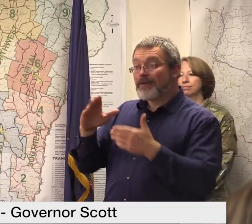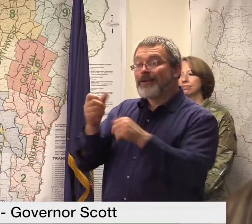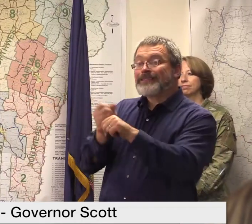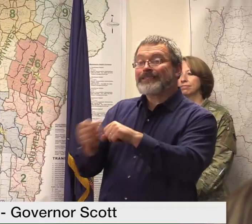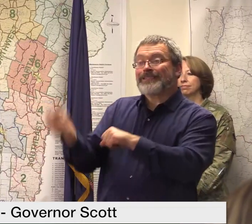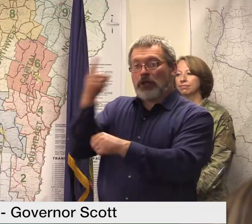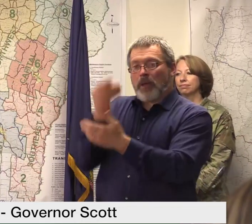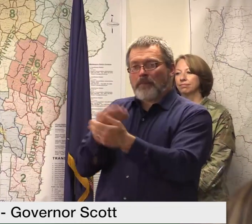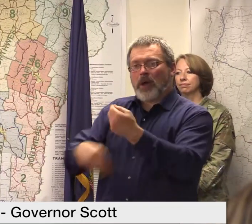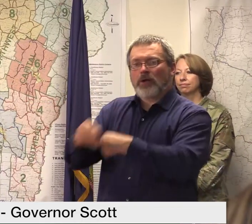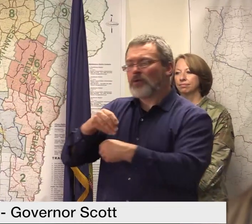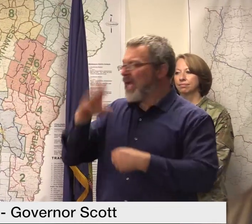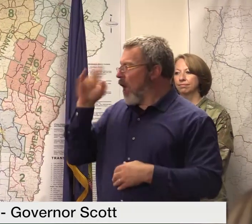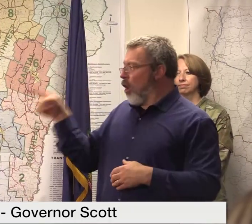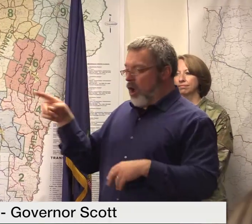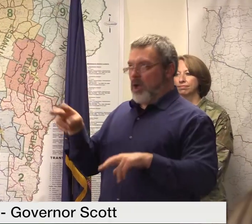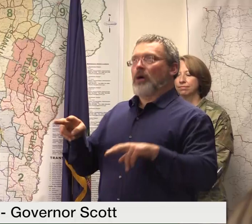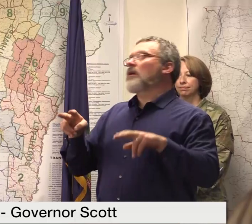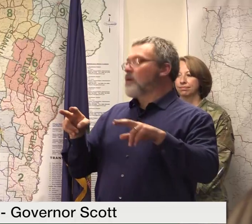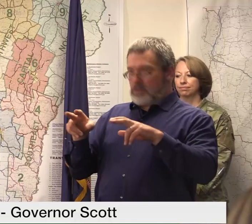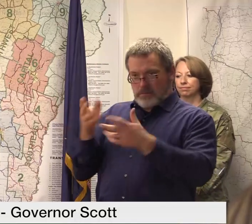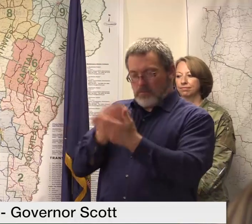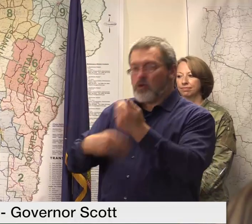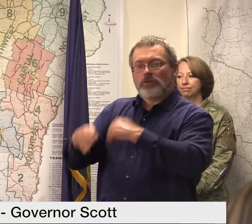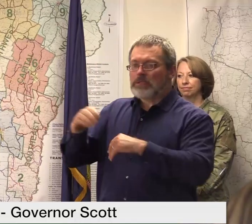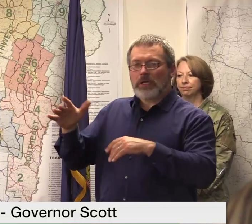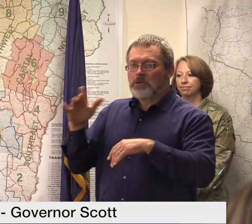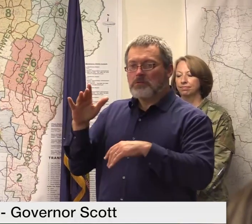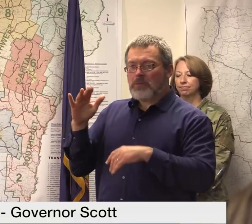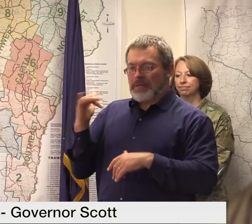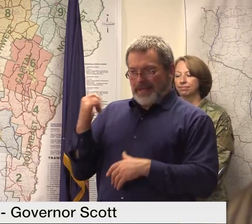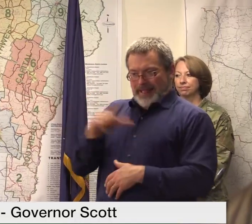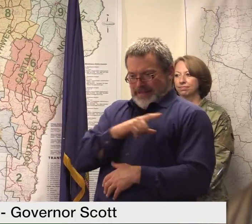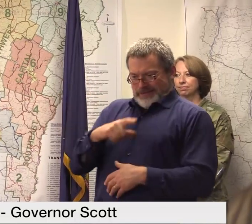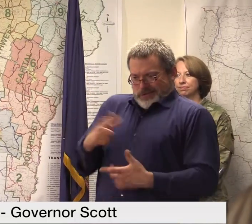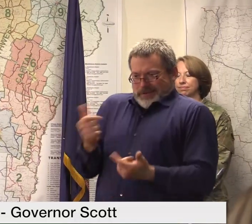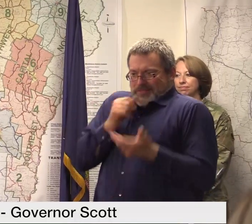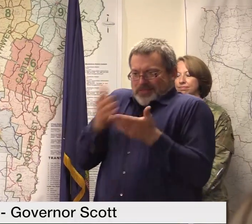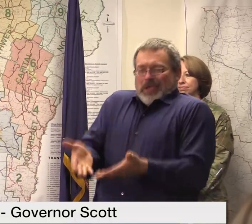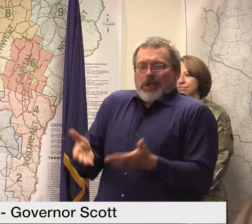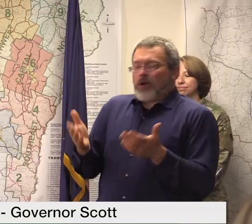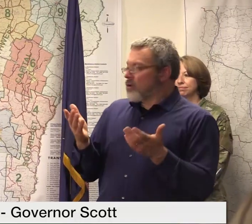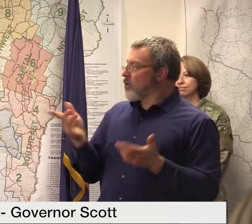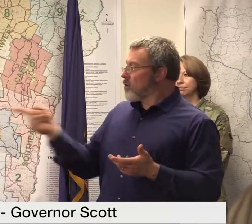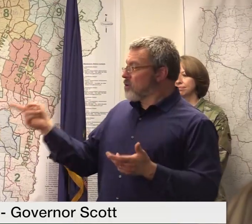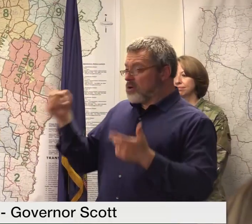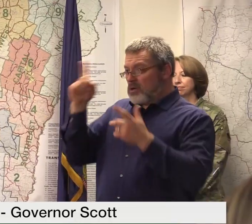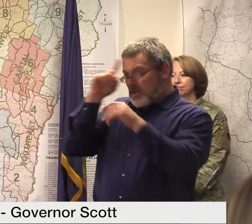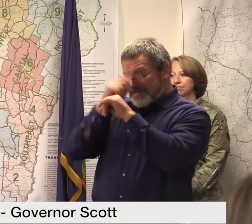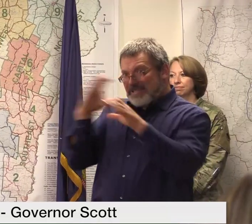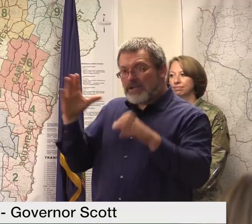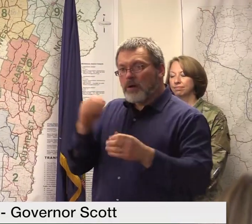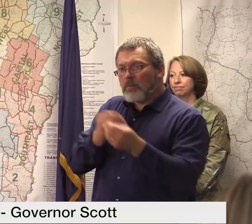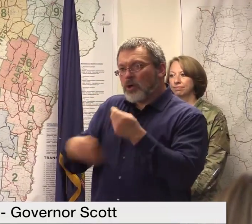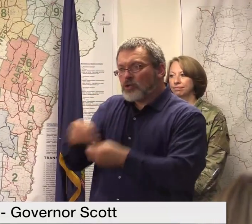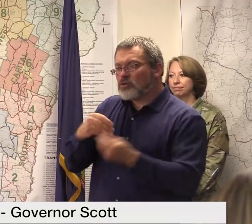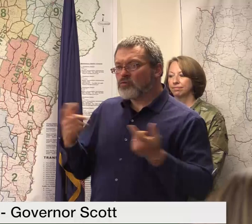but where where does the legislature yeah i don't know and we'll be testifying